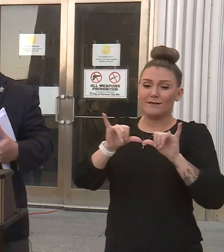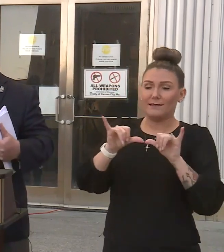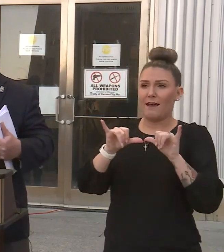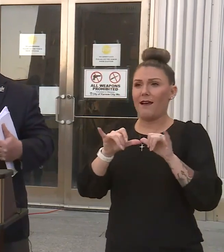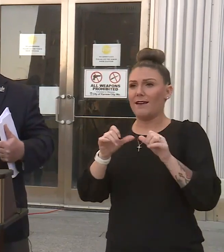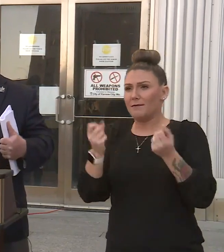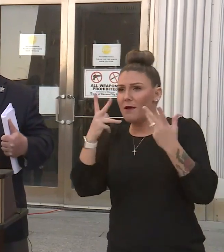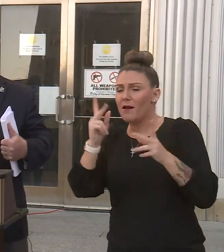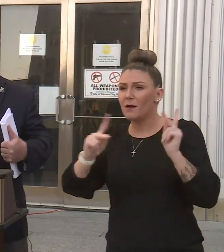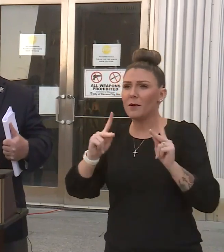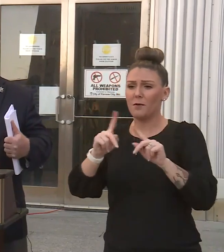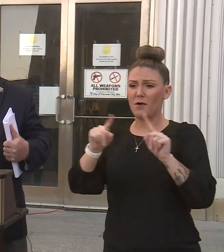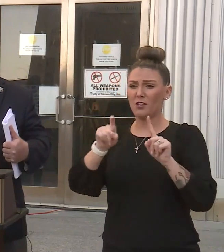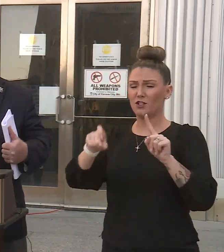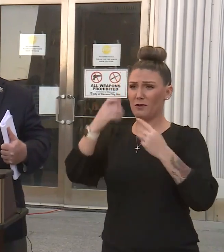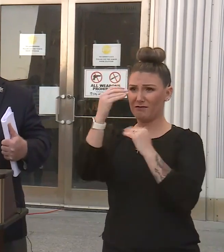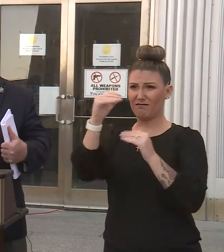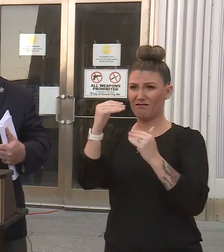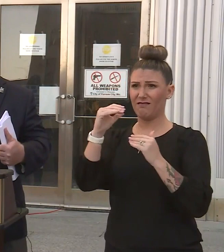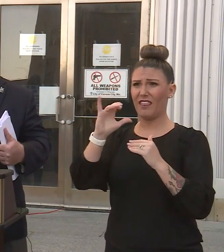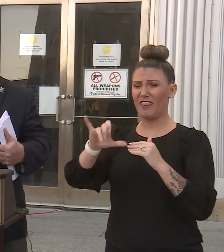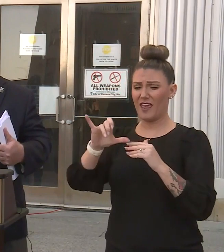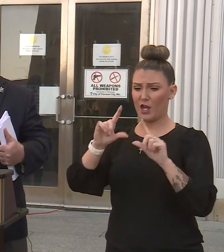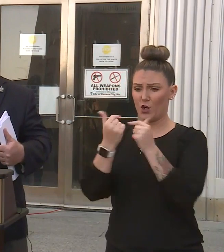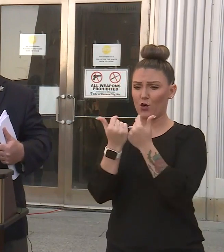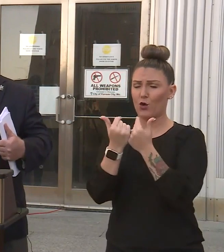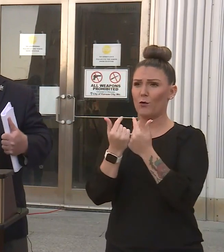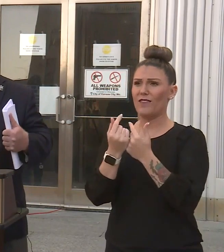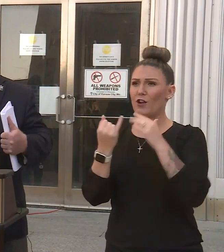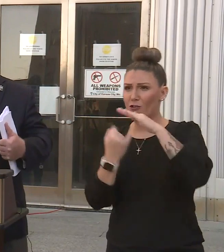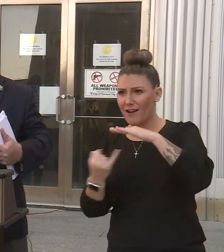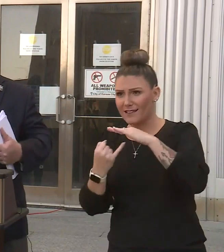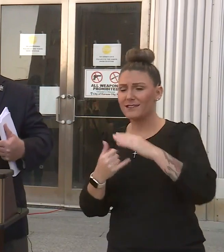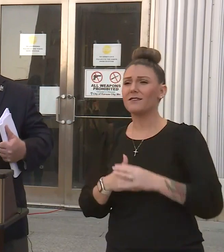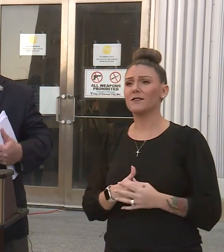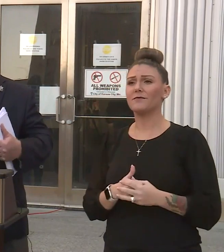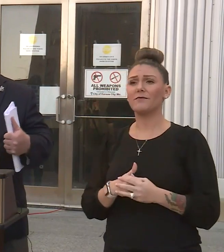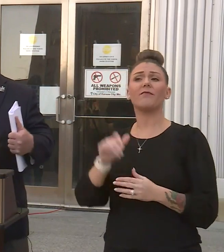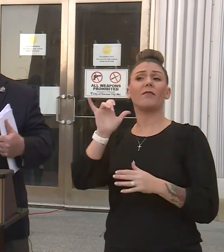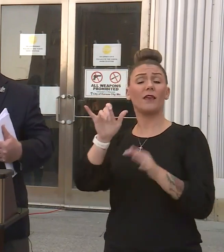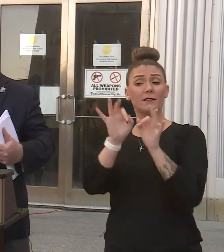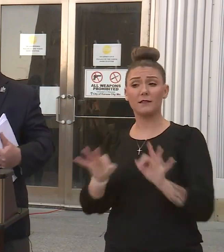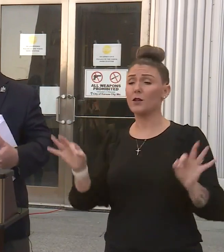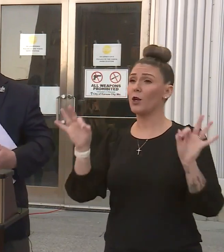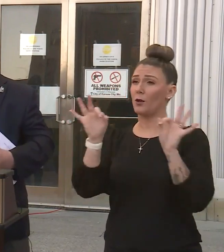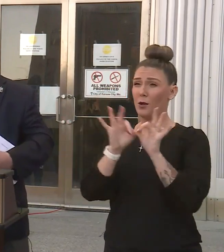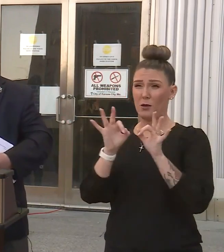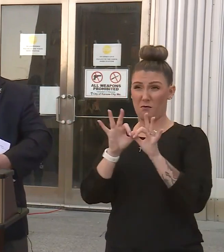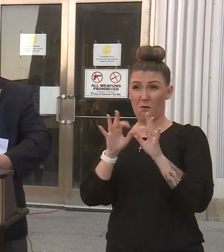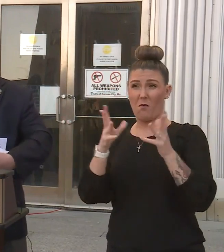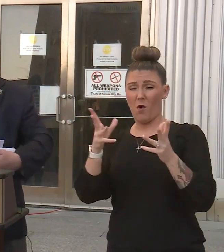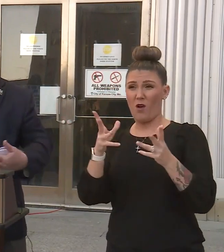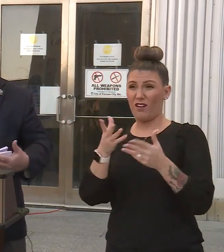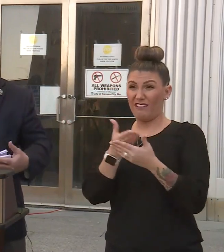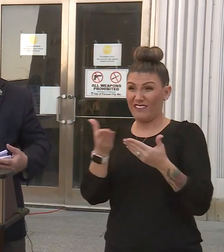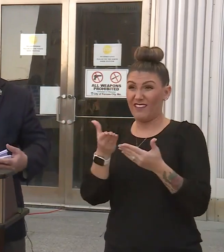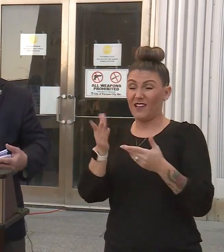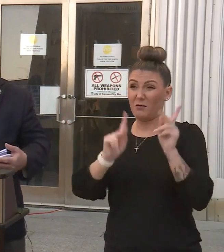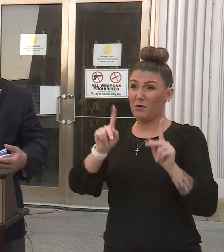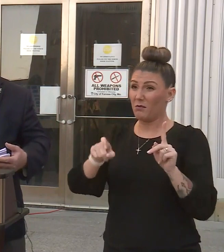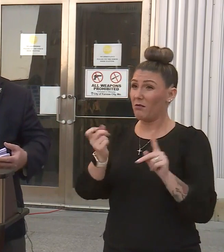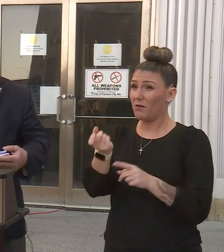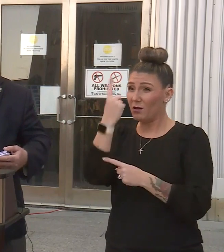contained within that pod or group that we're isolating. So that's an important distinction for people to understand.